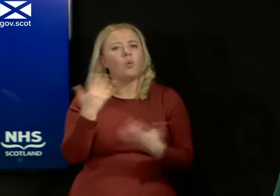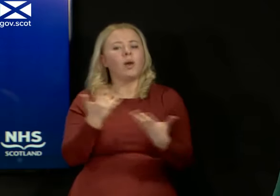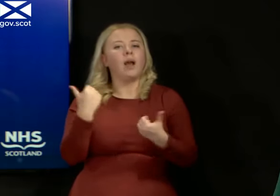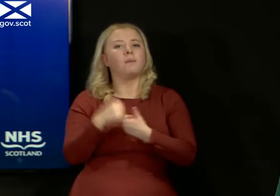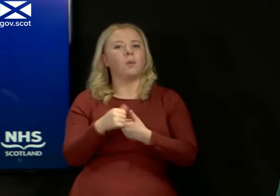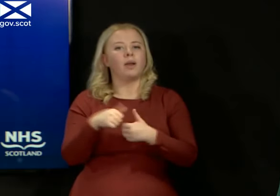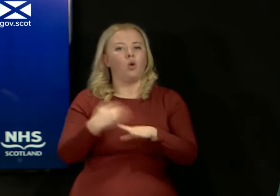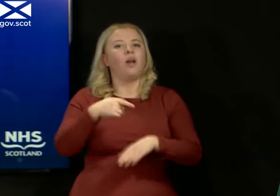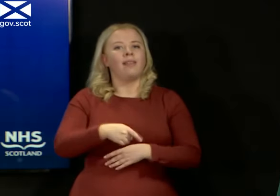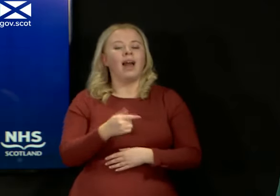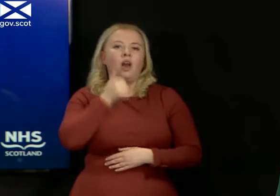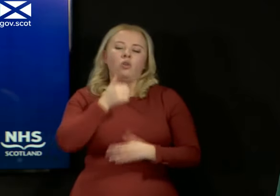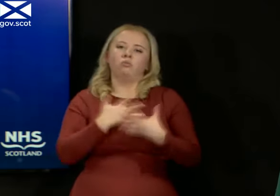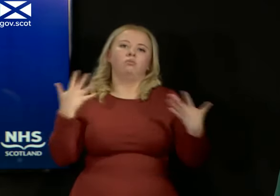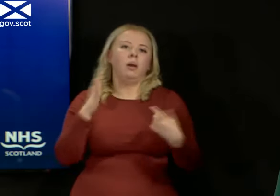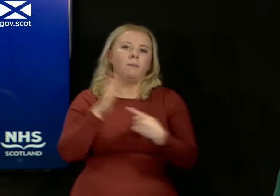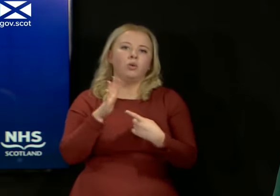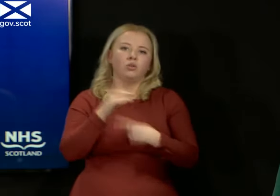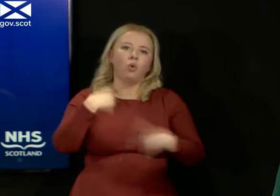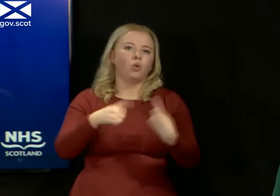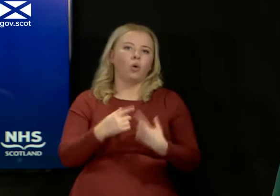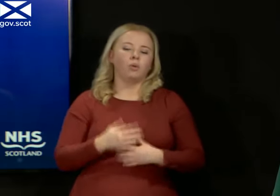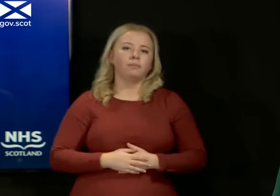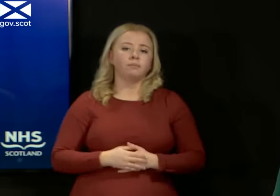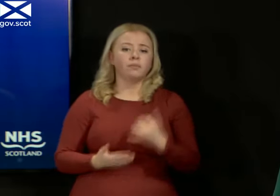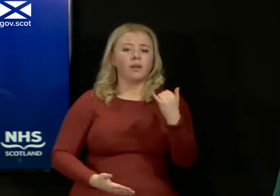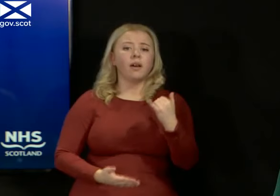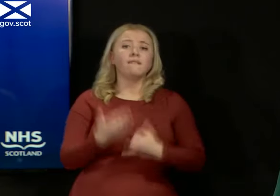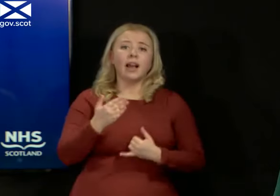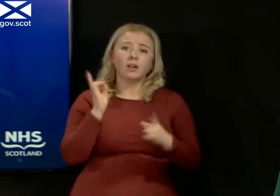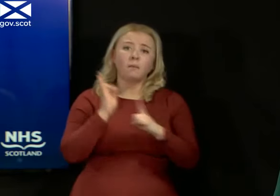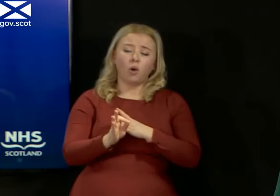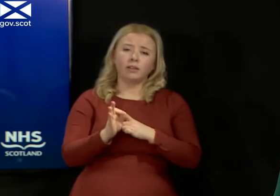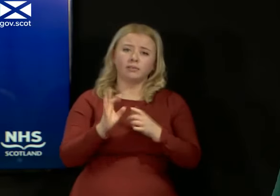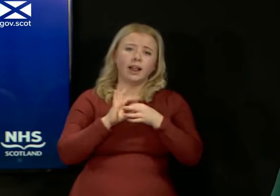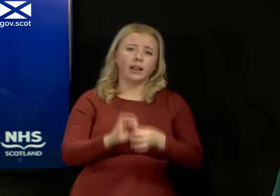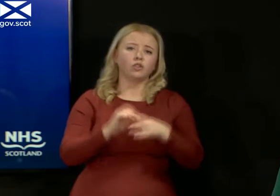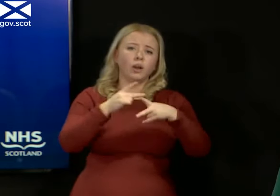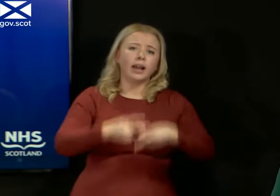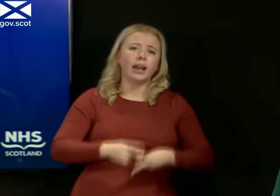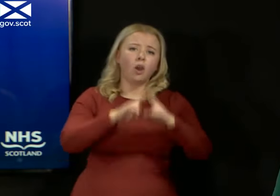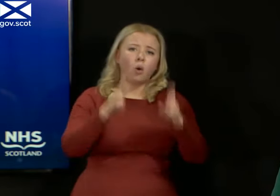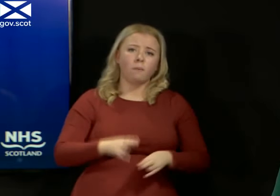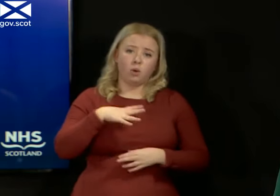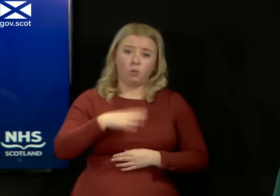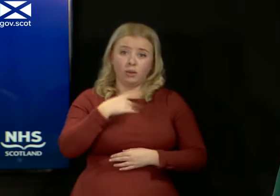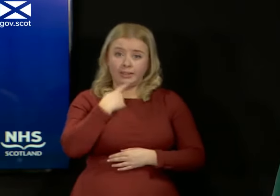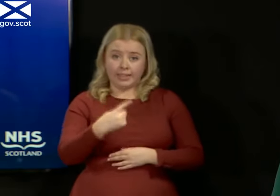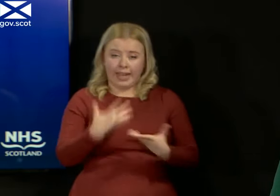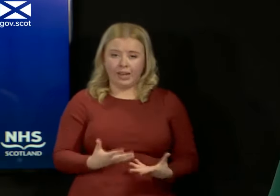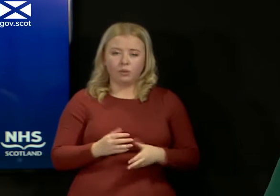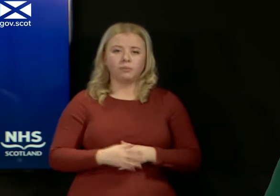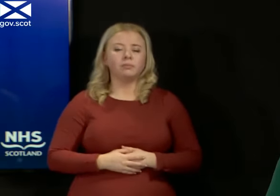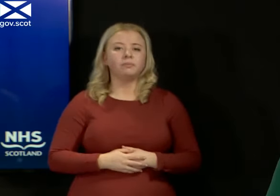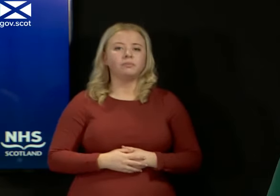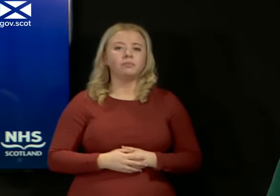I know is of great importance The final point related to care homes that I want to make at this stage